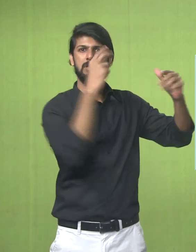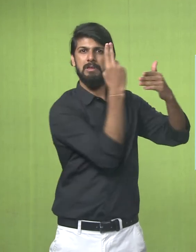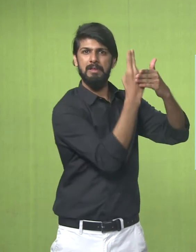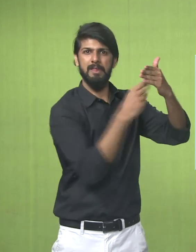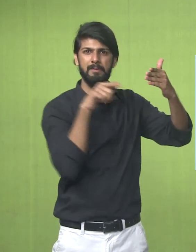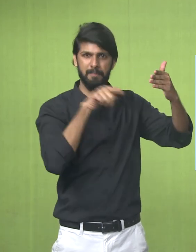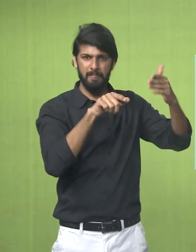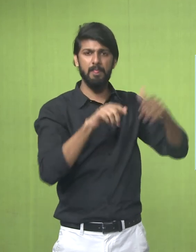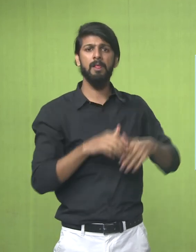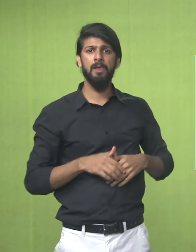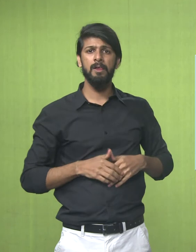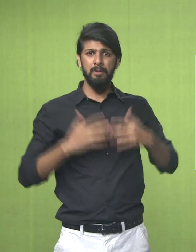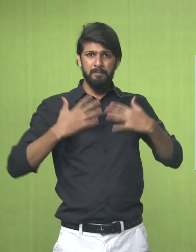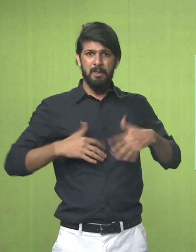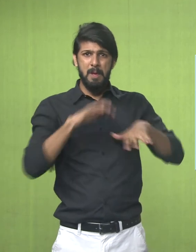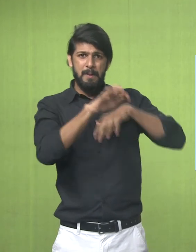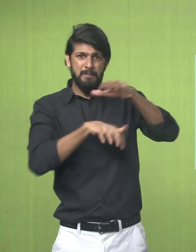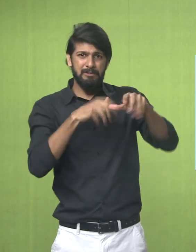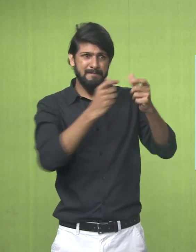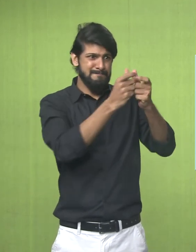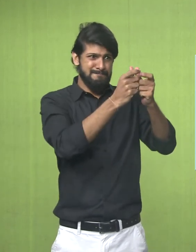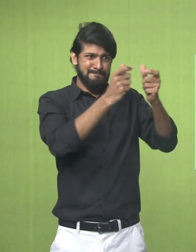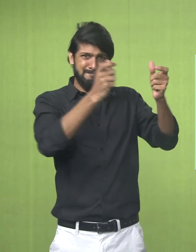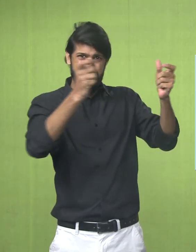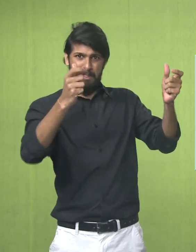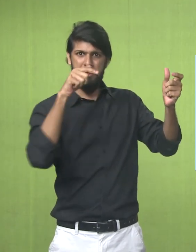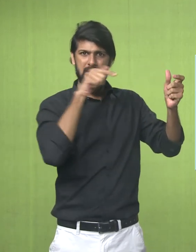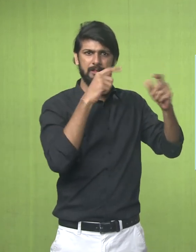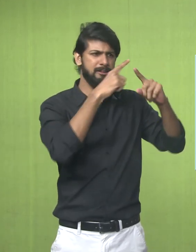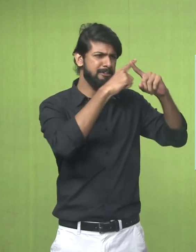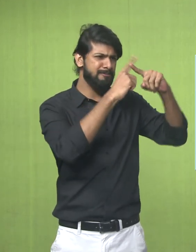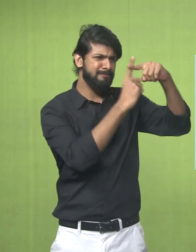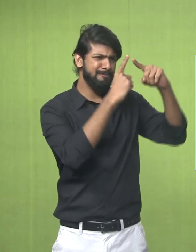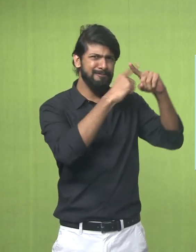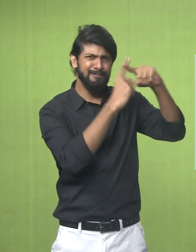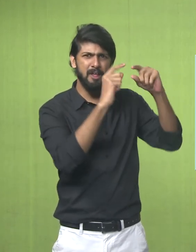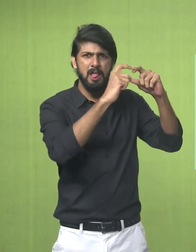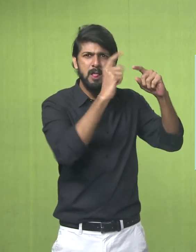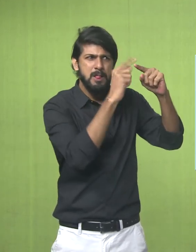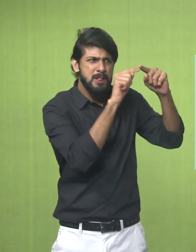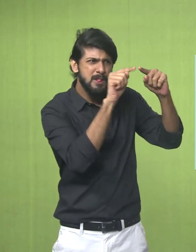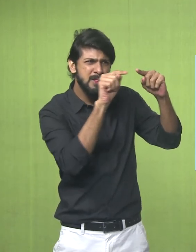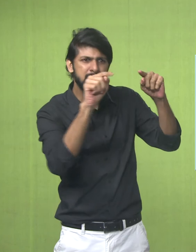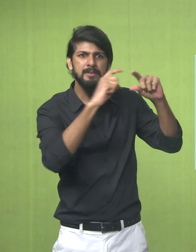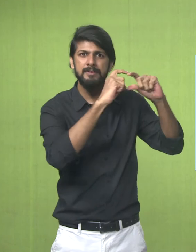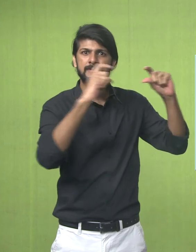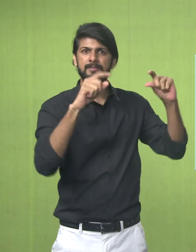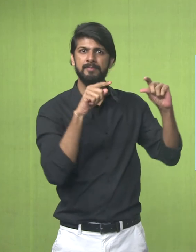Elongated figure And has Black lines In between In criss cross